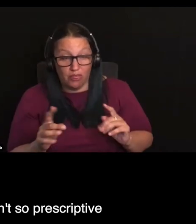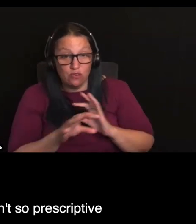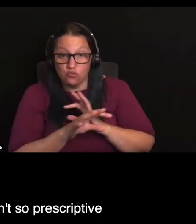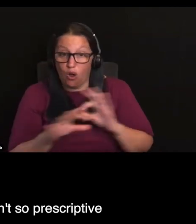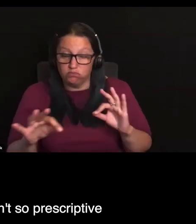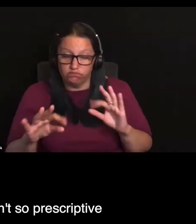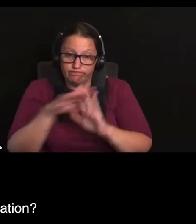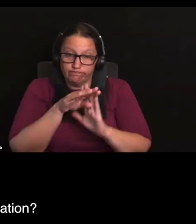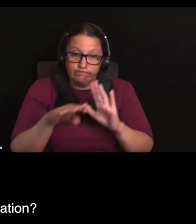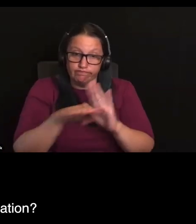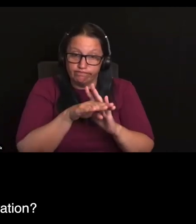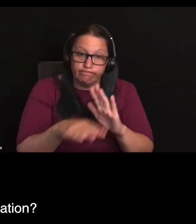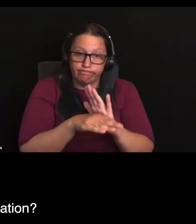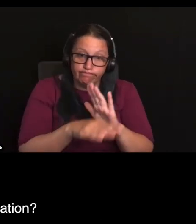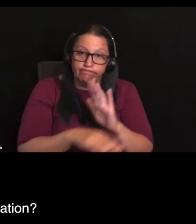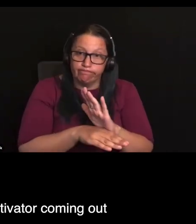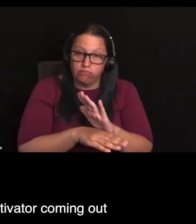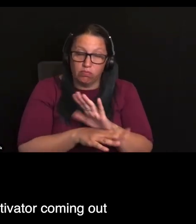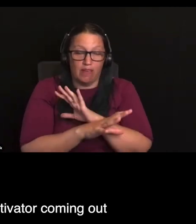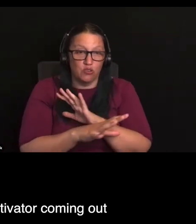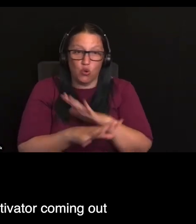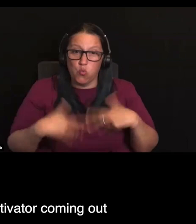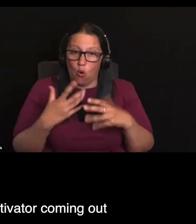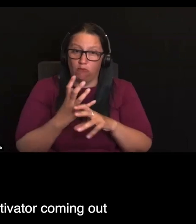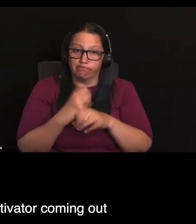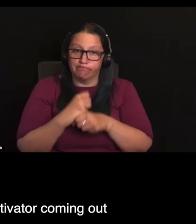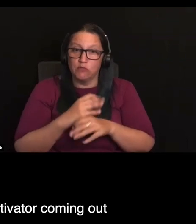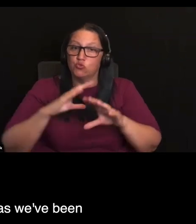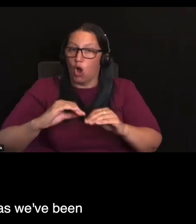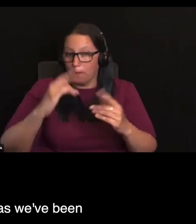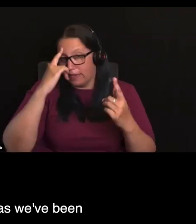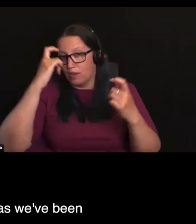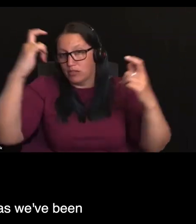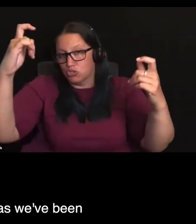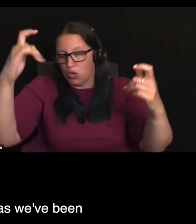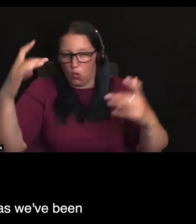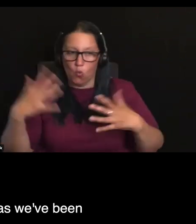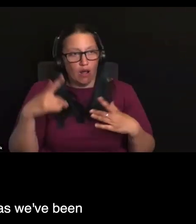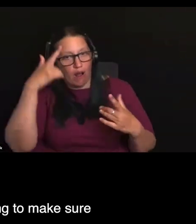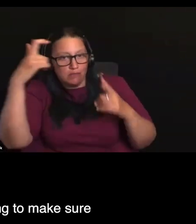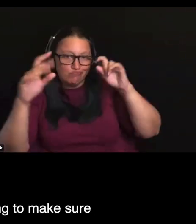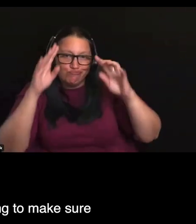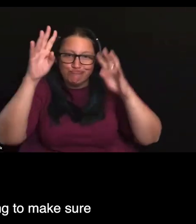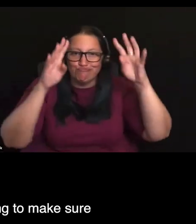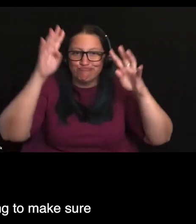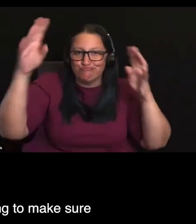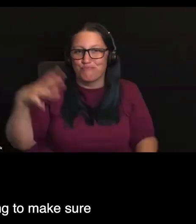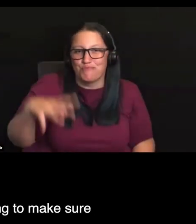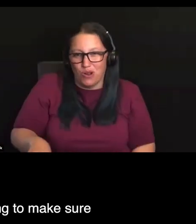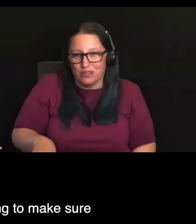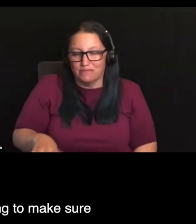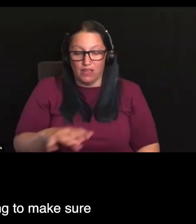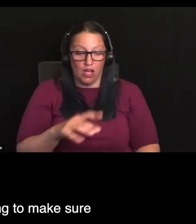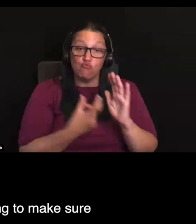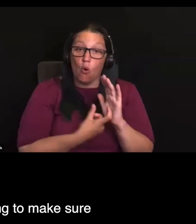prescriptive that they do stifle innovation, because I know that was a key motivator coming out of the Royal Commission and as we've been developing the standards,